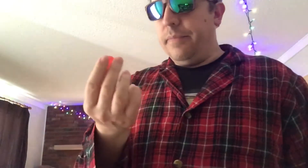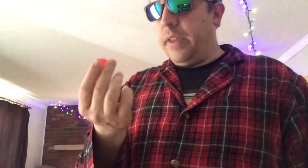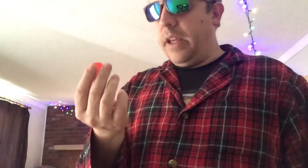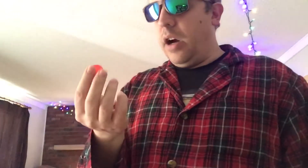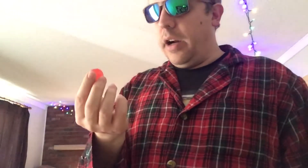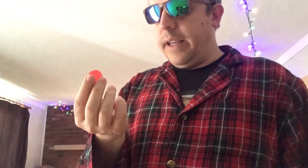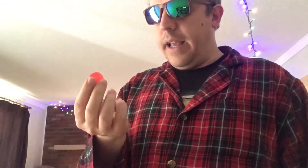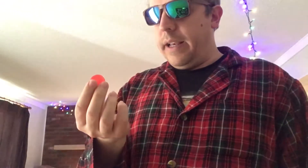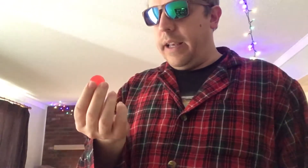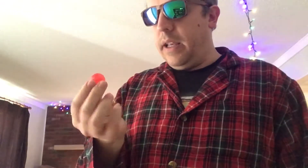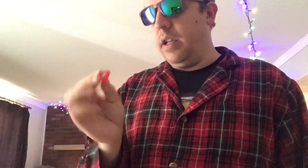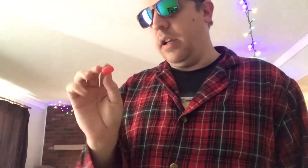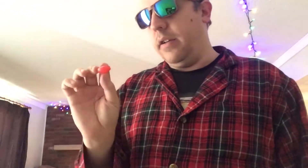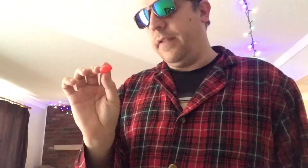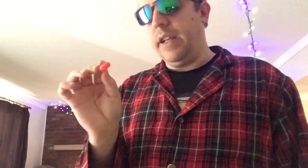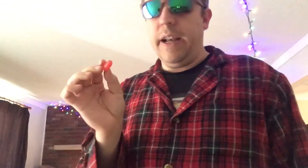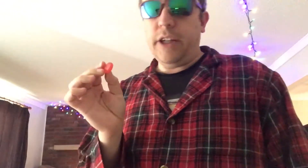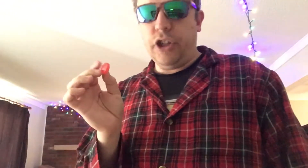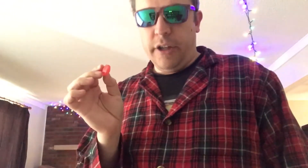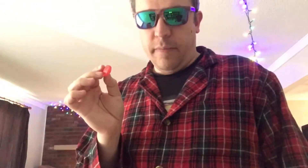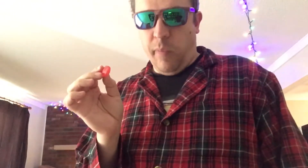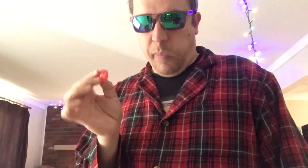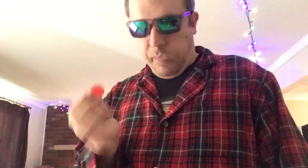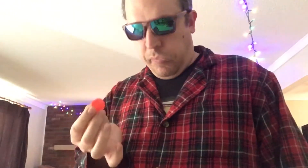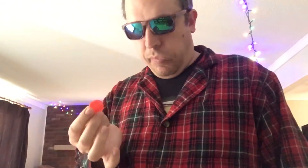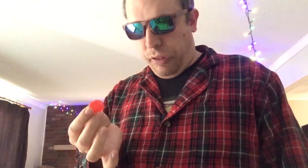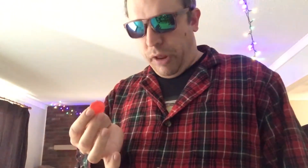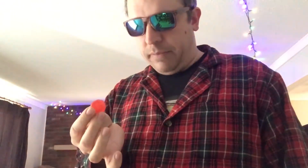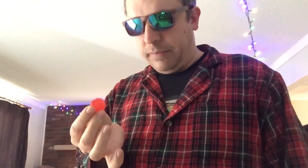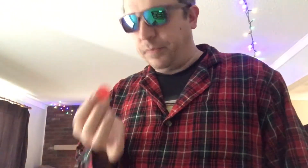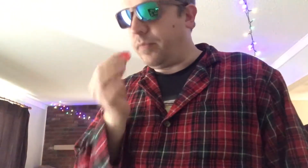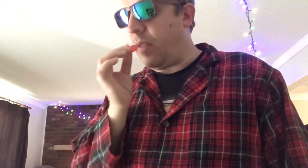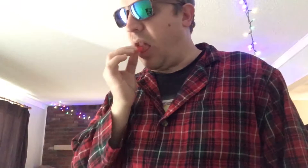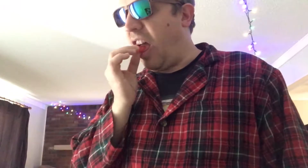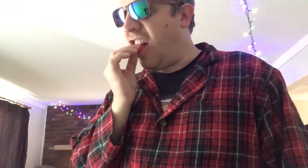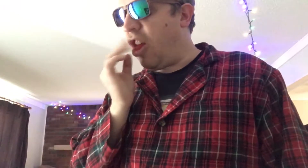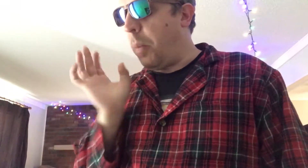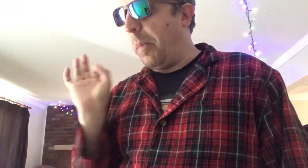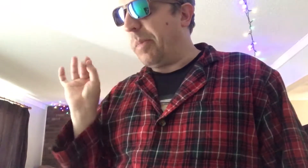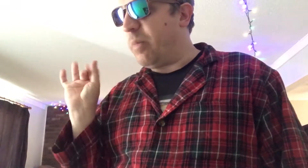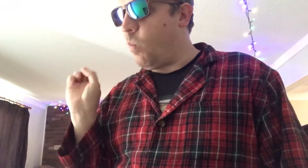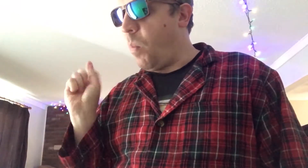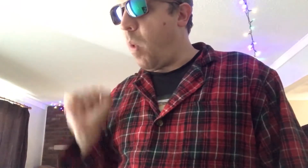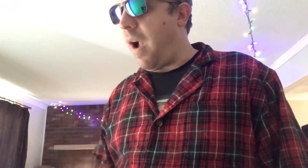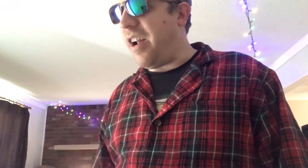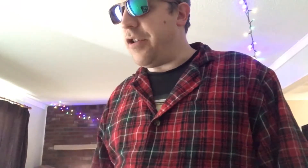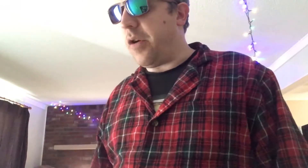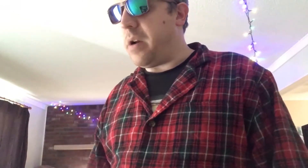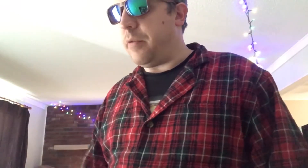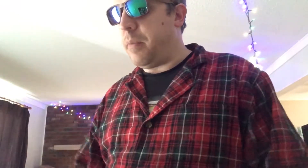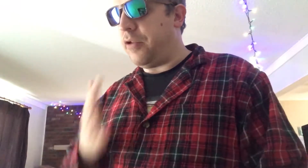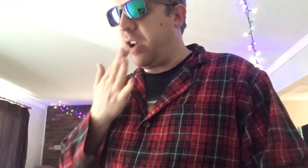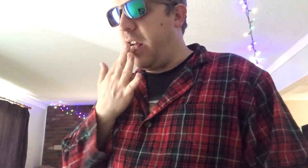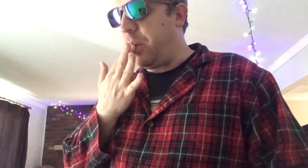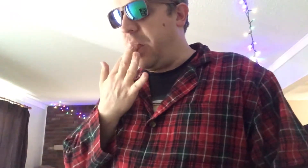the hard candy of connection I don't know what I'm supposed to connect with